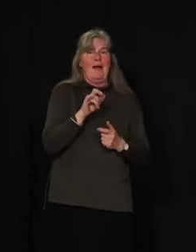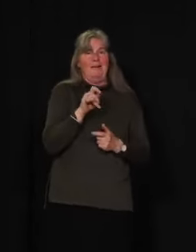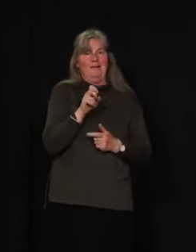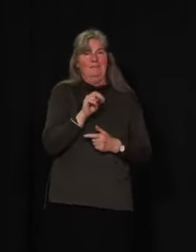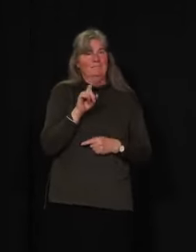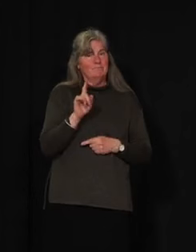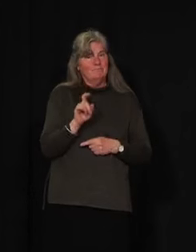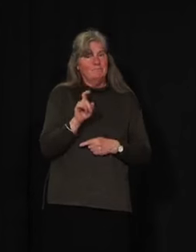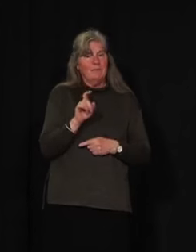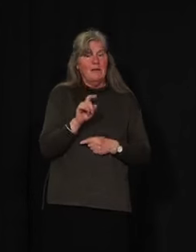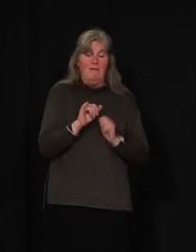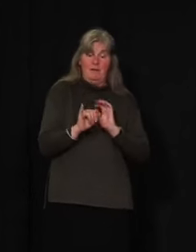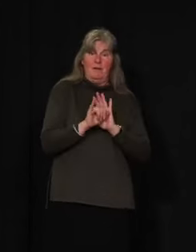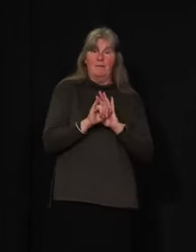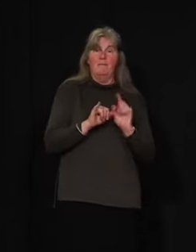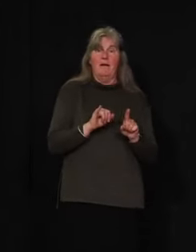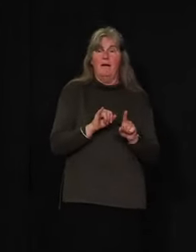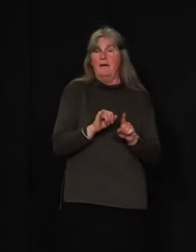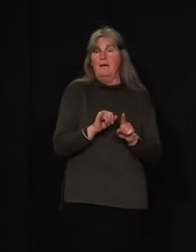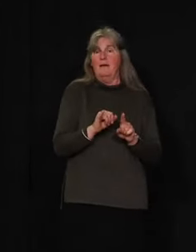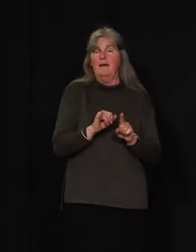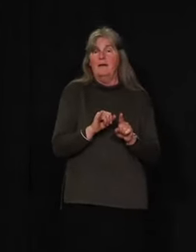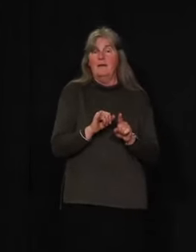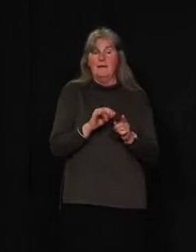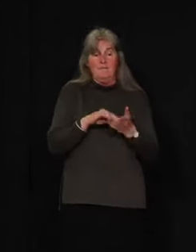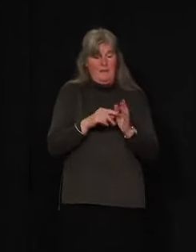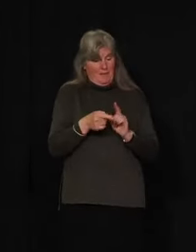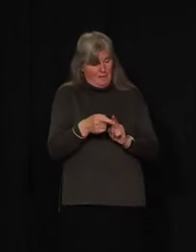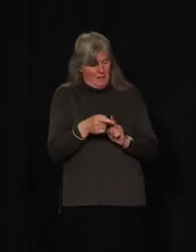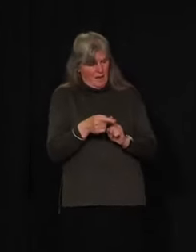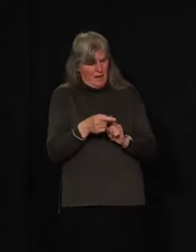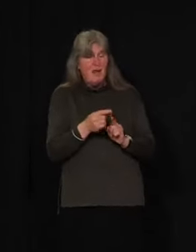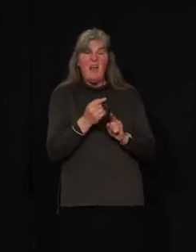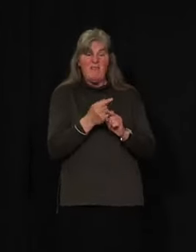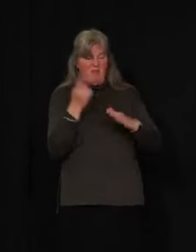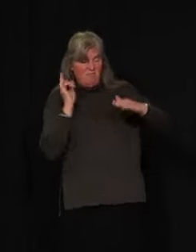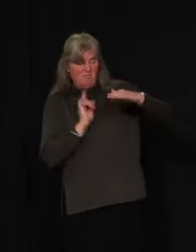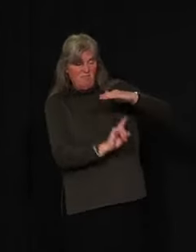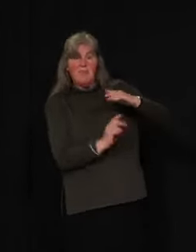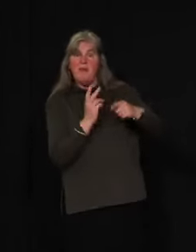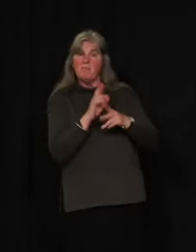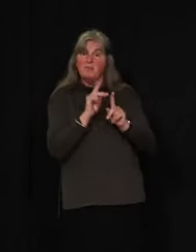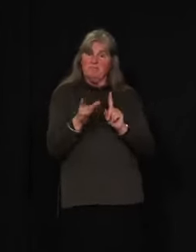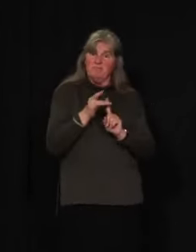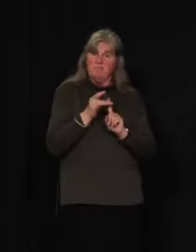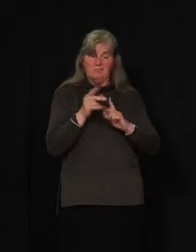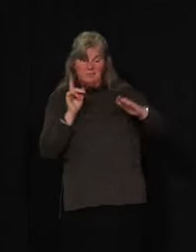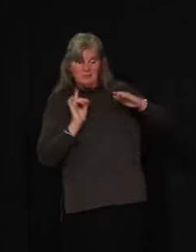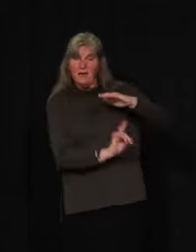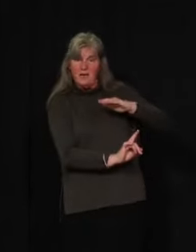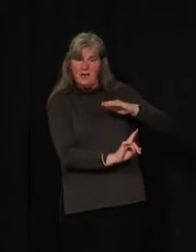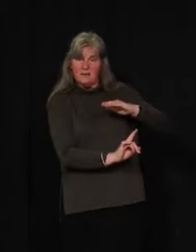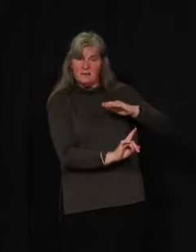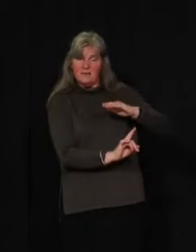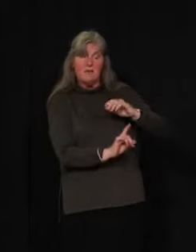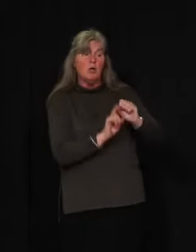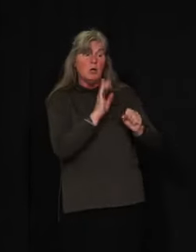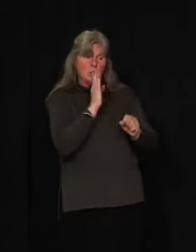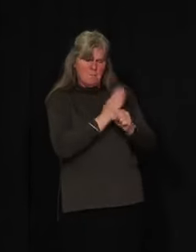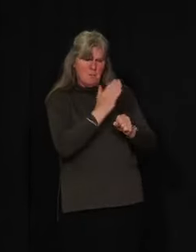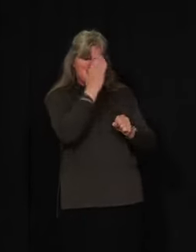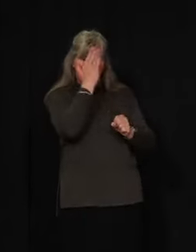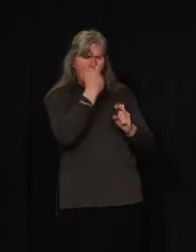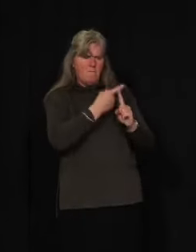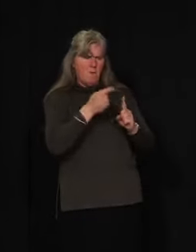So if that case were then appropriately isolated and with a confirmed source,